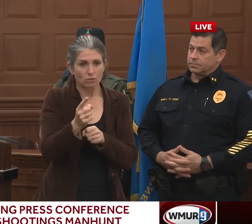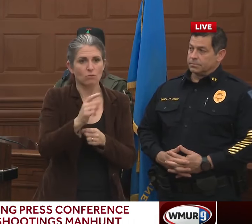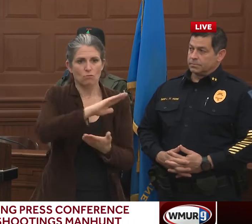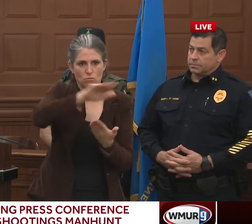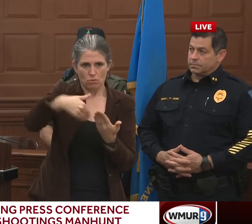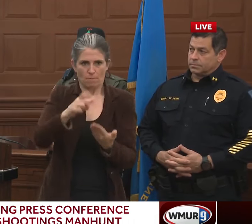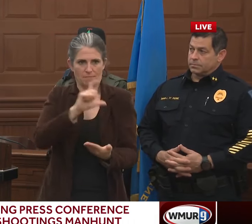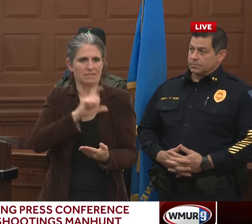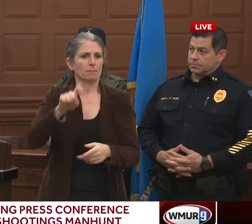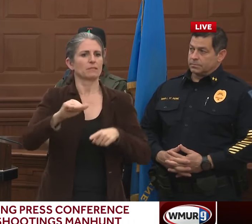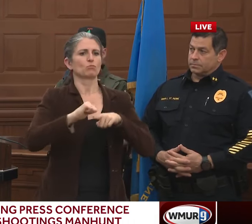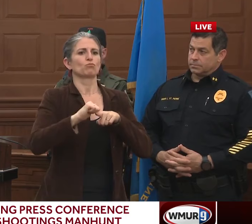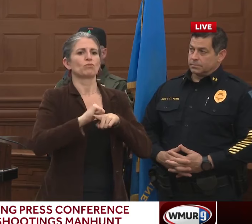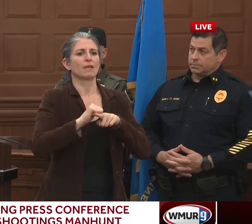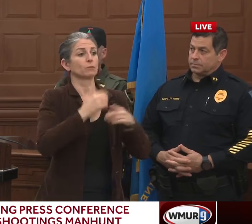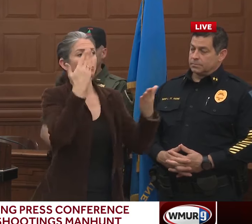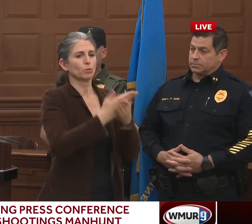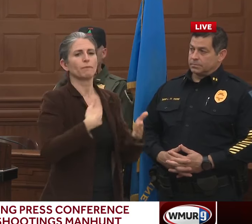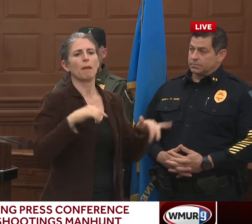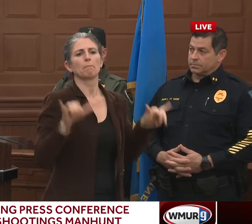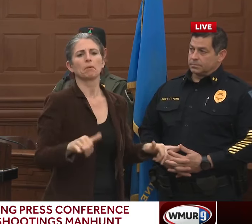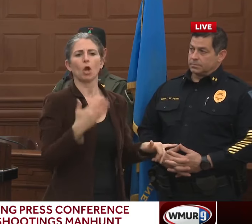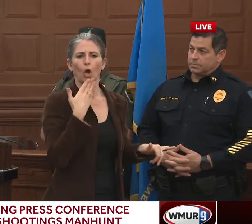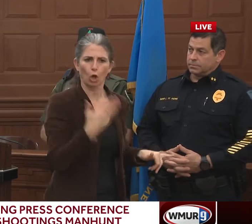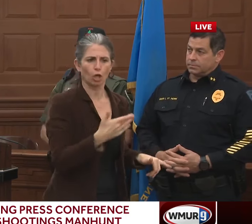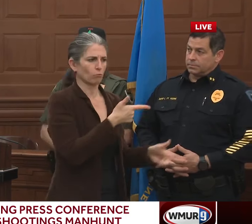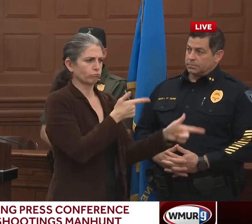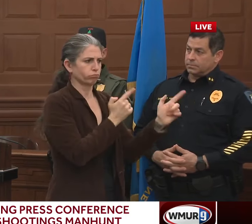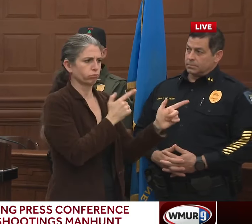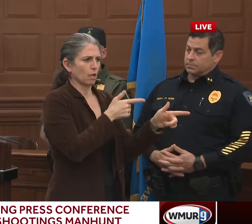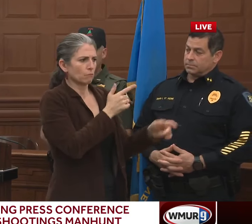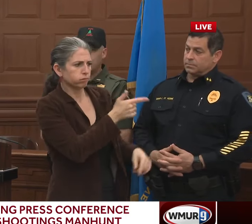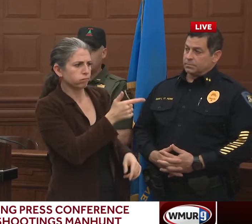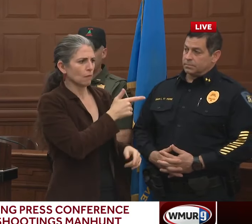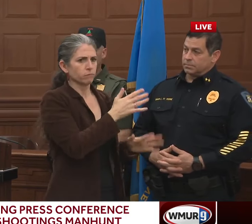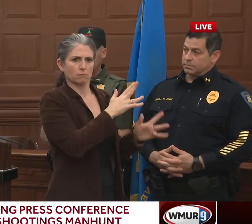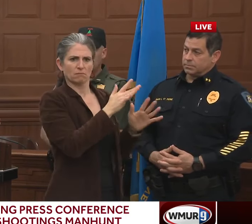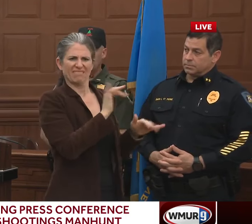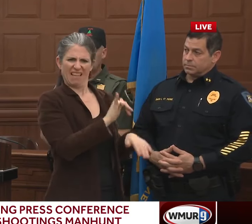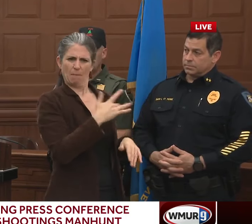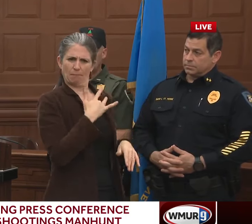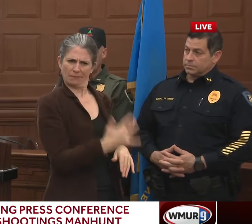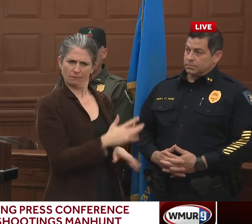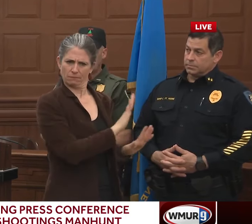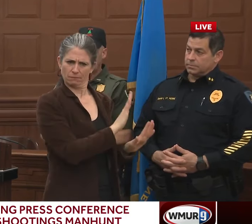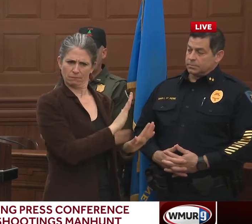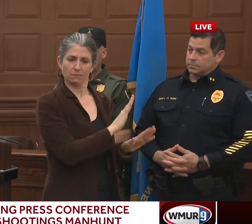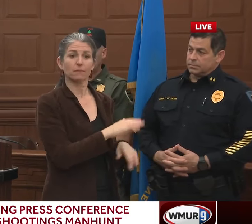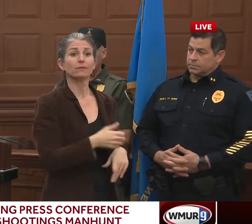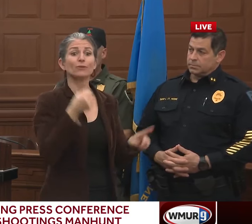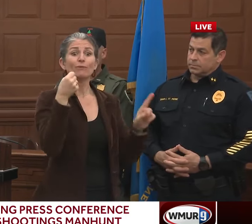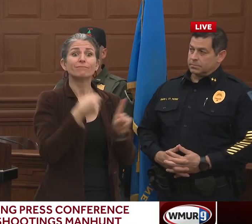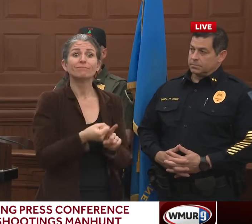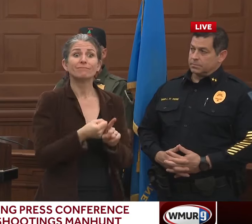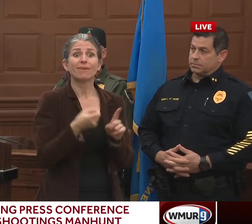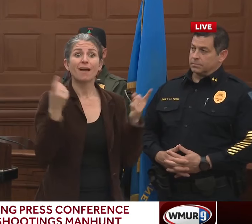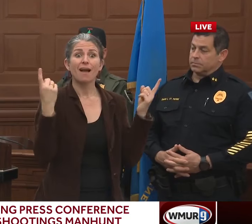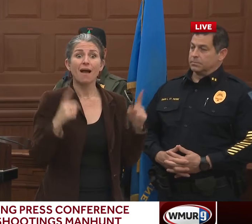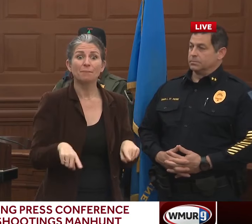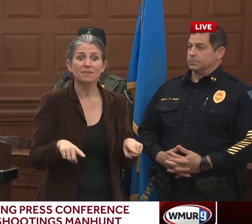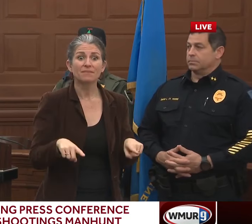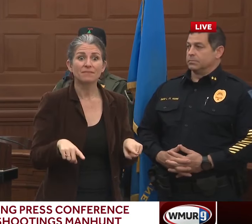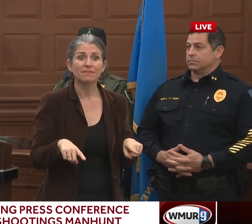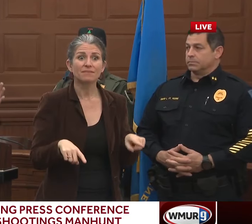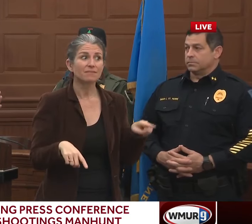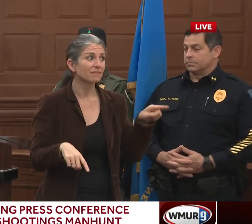plain clothes. They're shooting out of range right around the corner. The call comes in. They hear that, and they're going to respond, which just speaks to when these